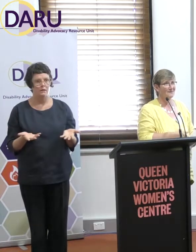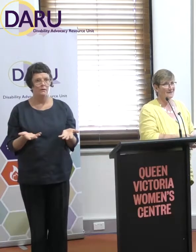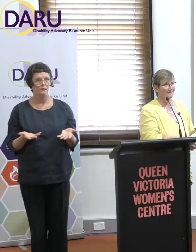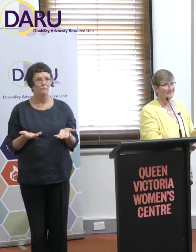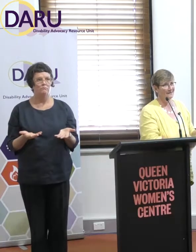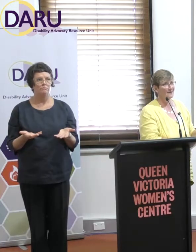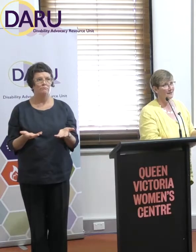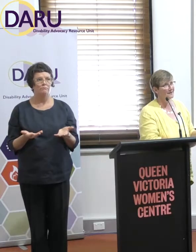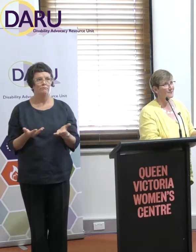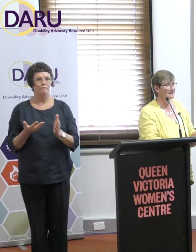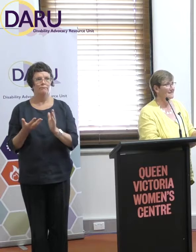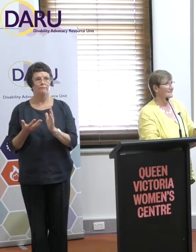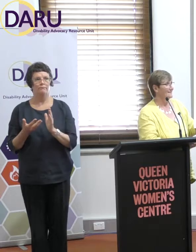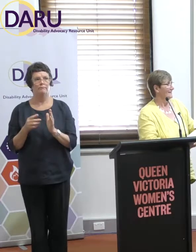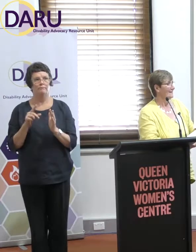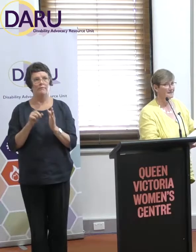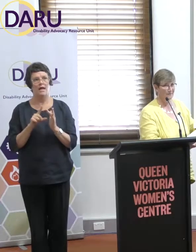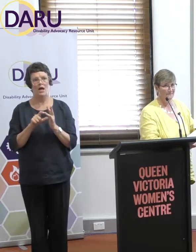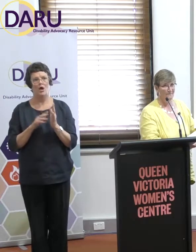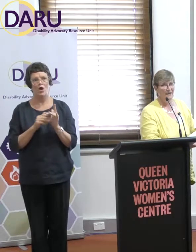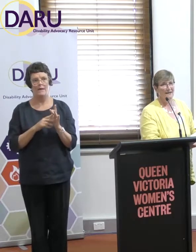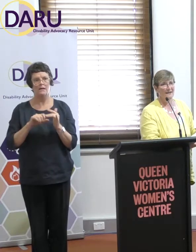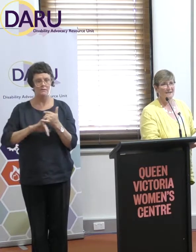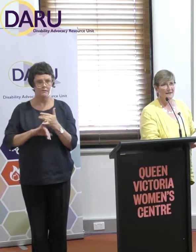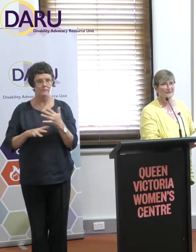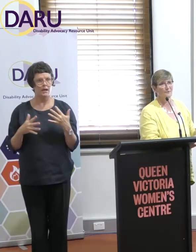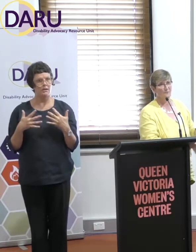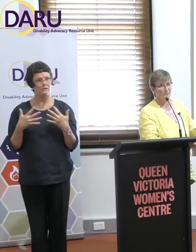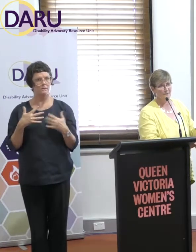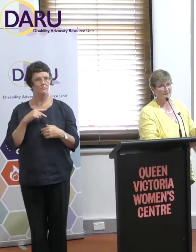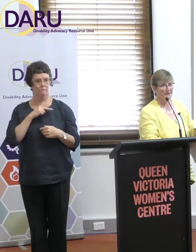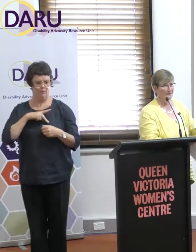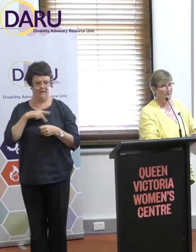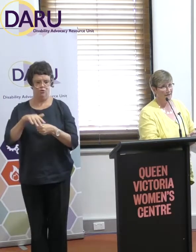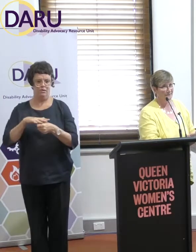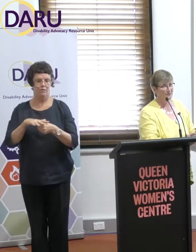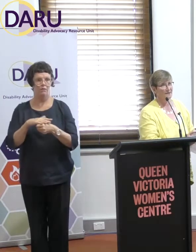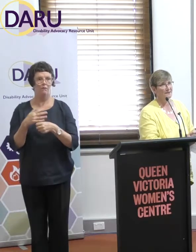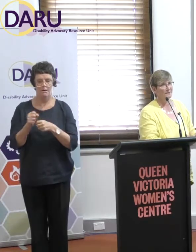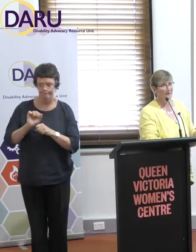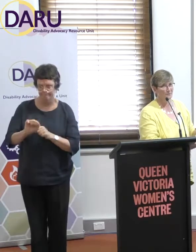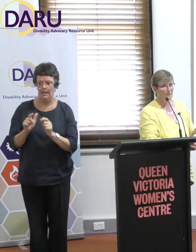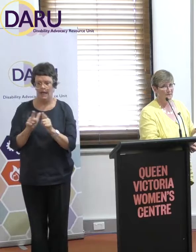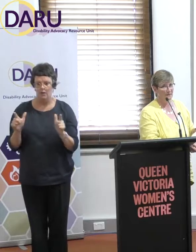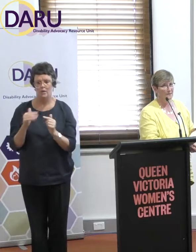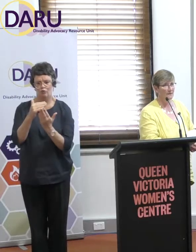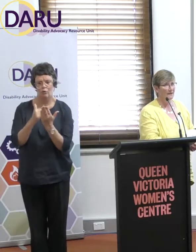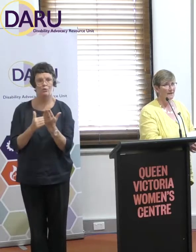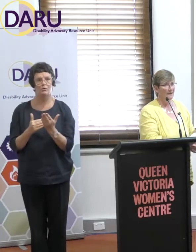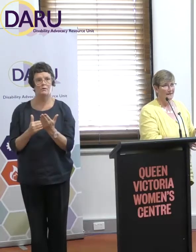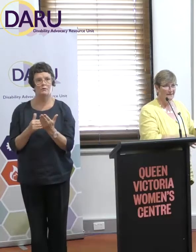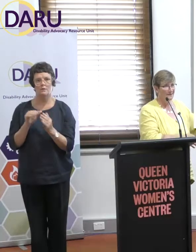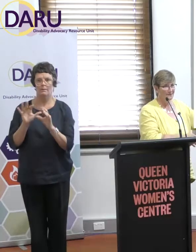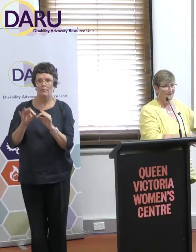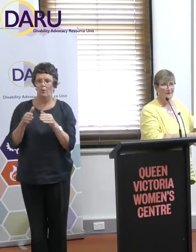okay. Economics is a discipline that has its own rules, it has its own language, it has its own way of doing things. So